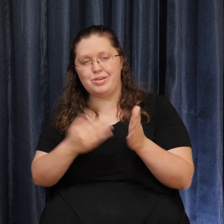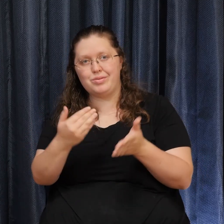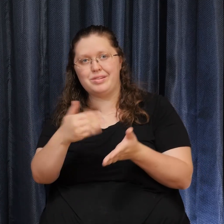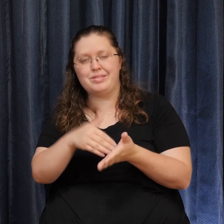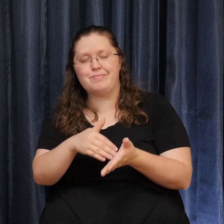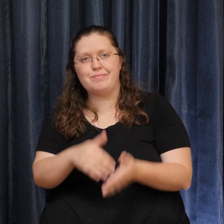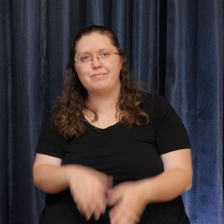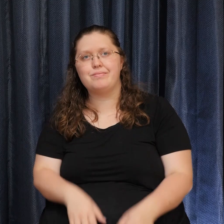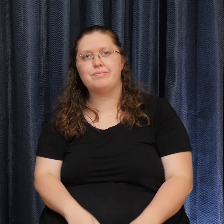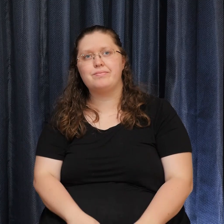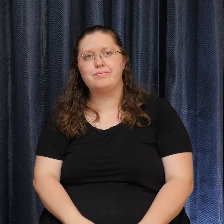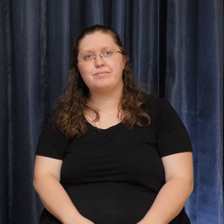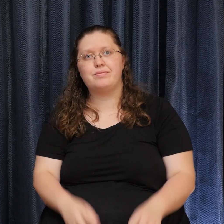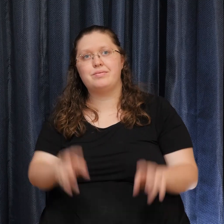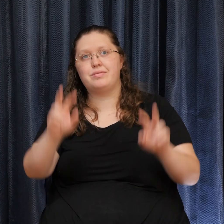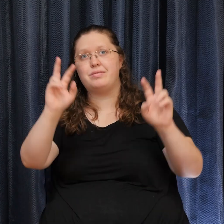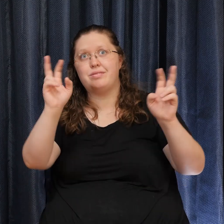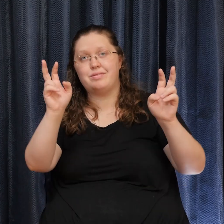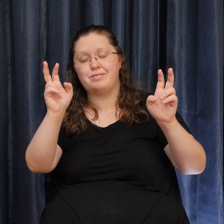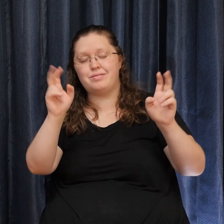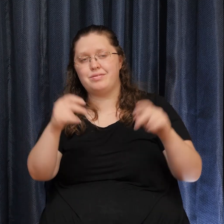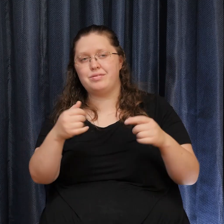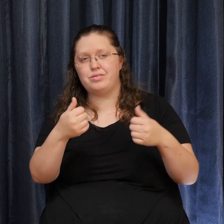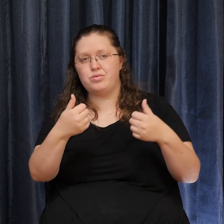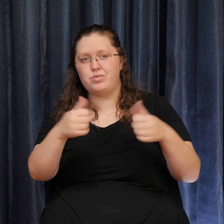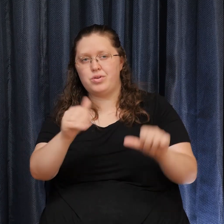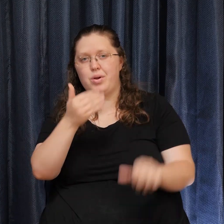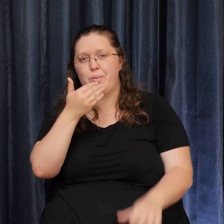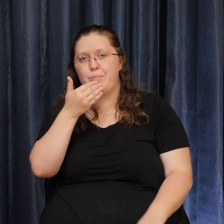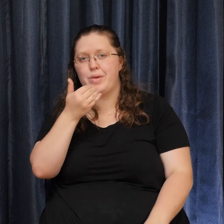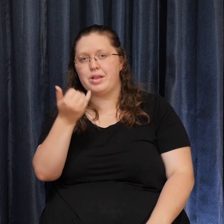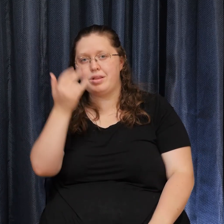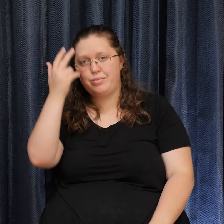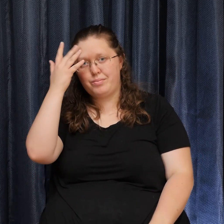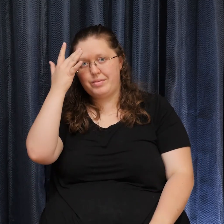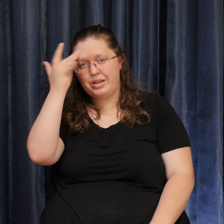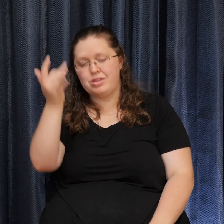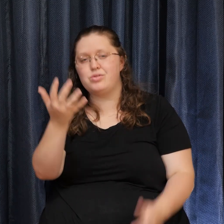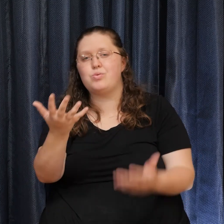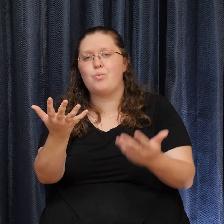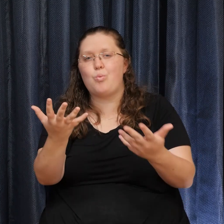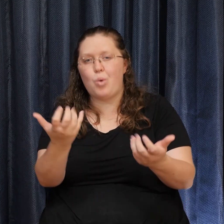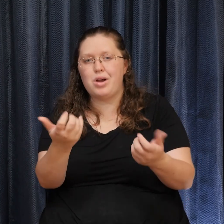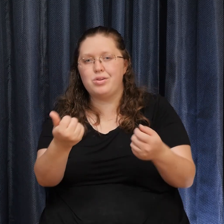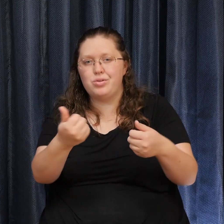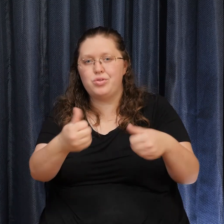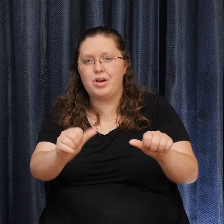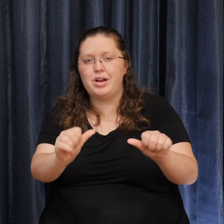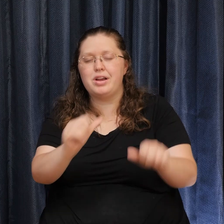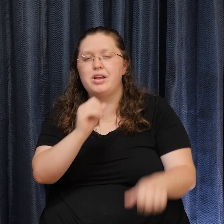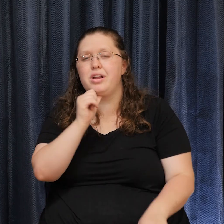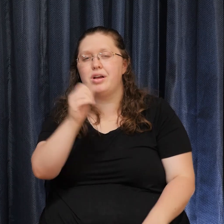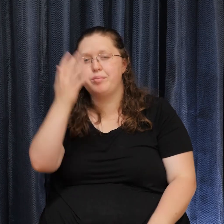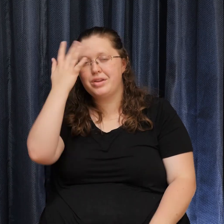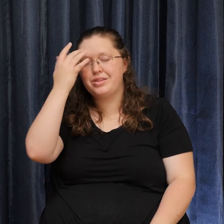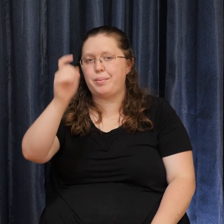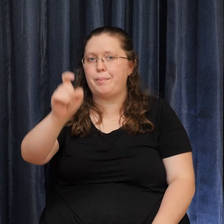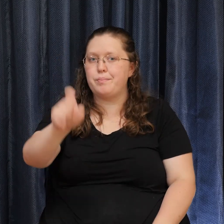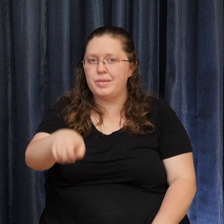You do your best Because you want To do it Not because you Have to do it Not because you're